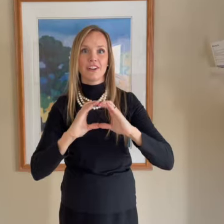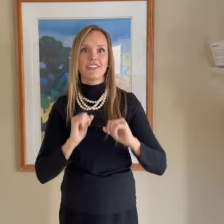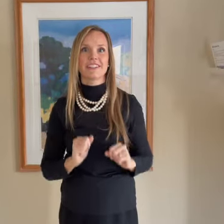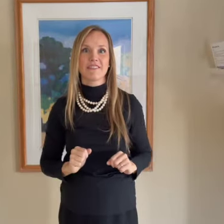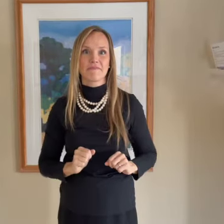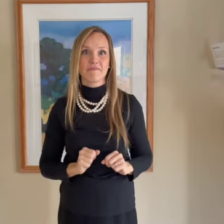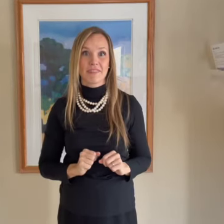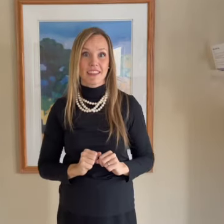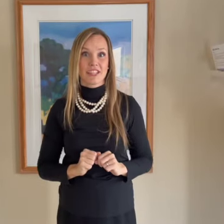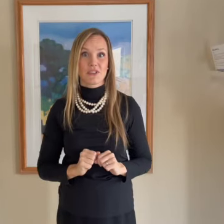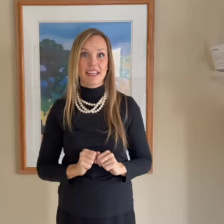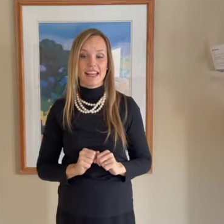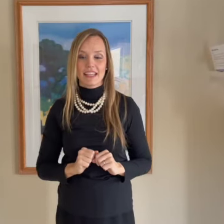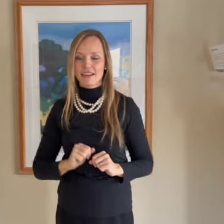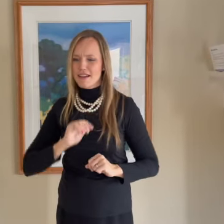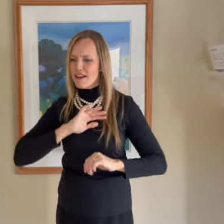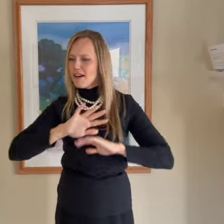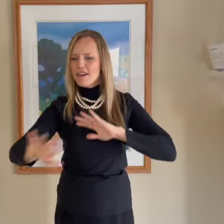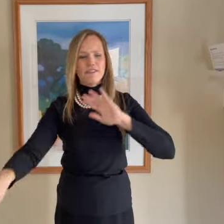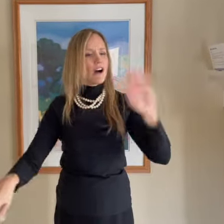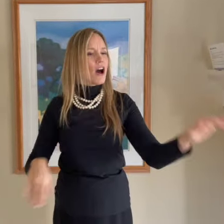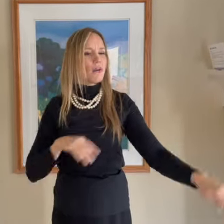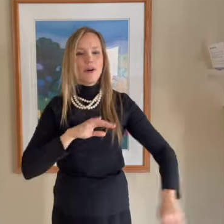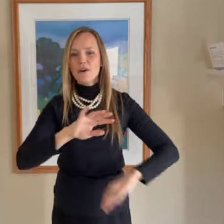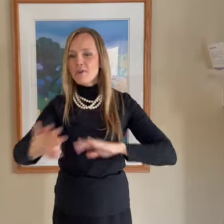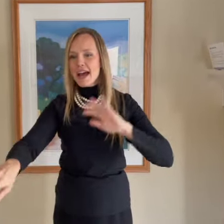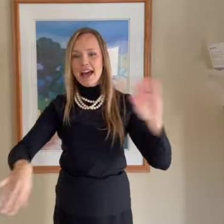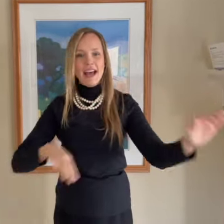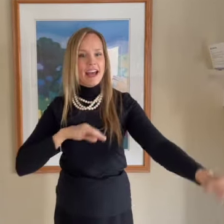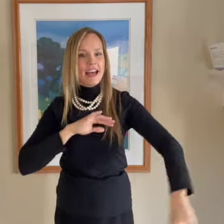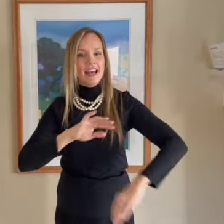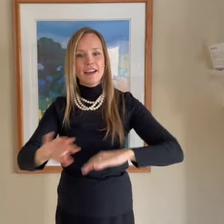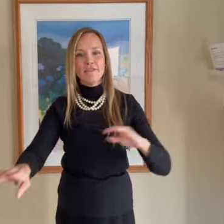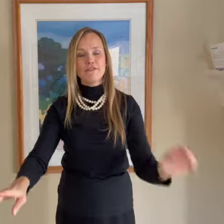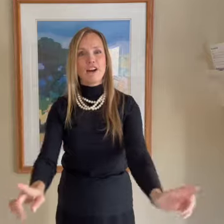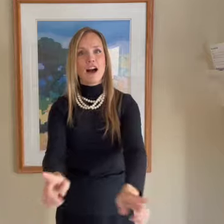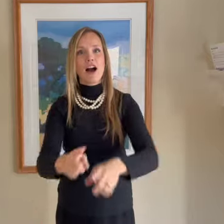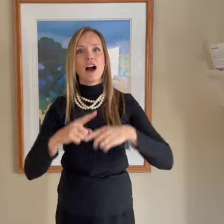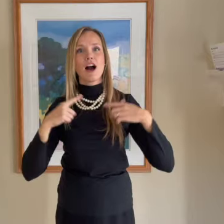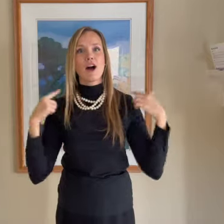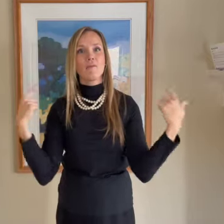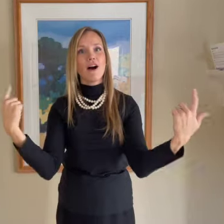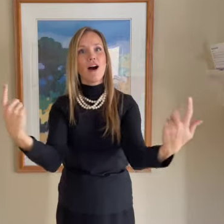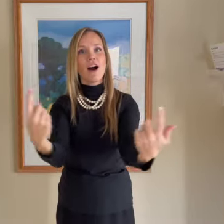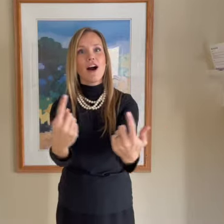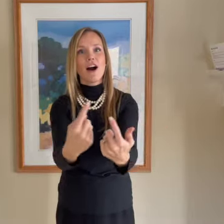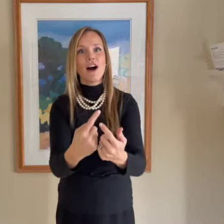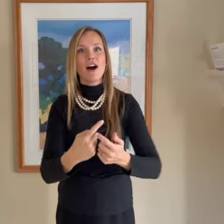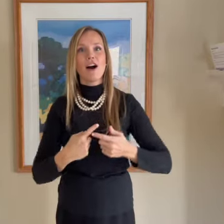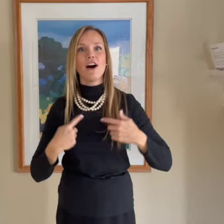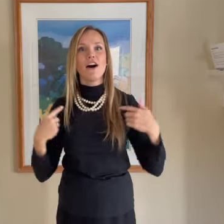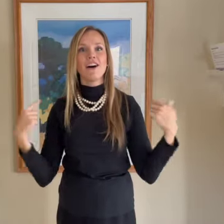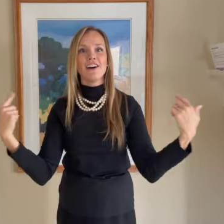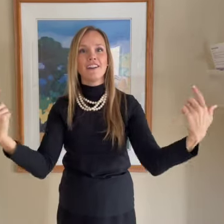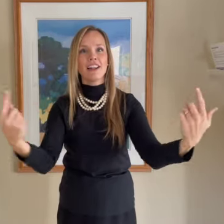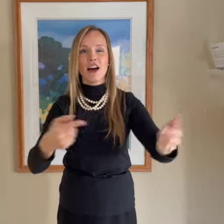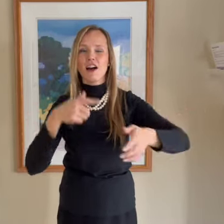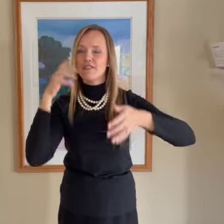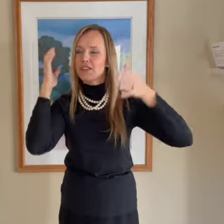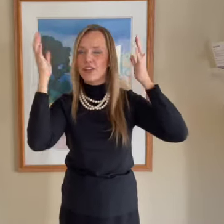Let's try that again. Far away from all of the